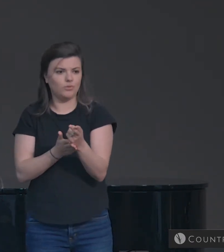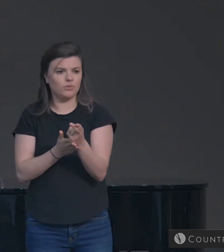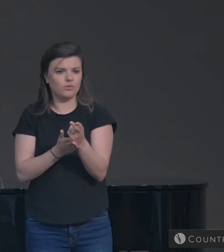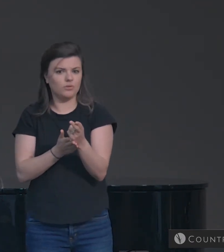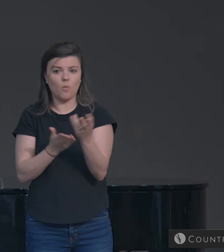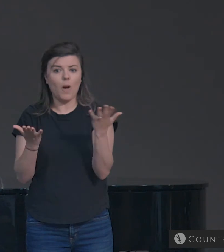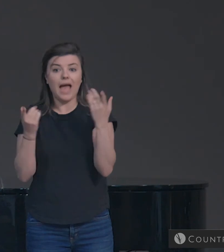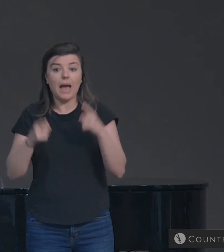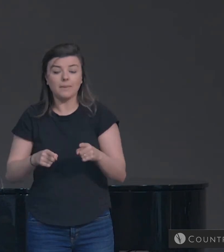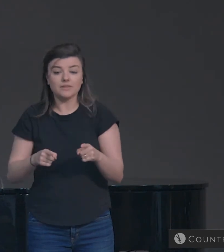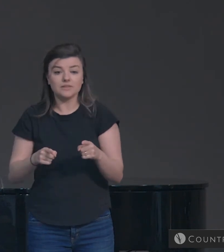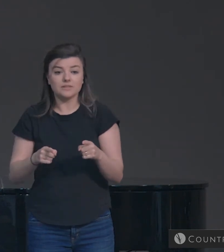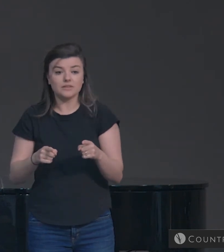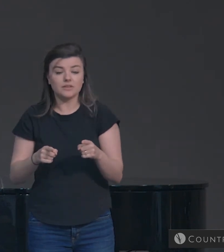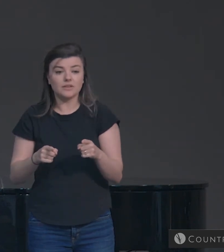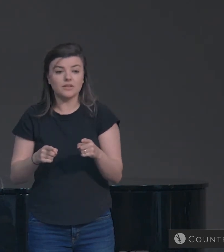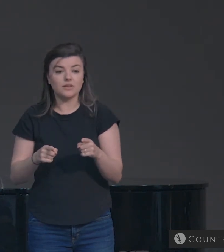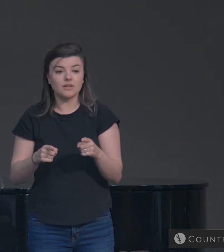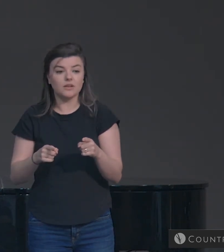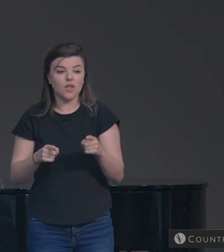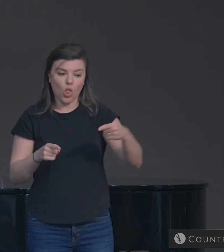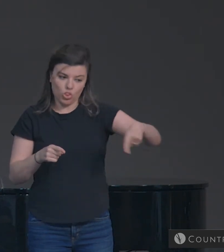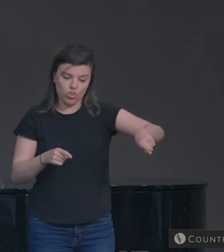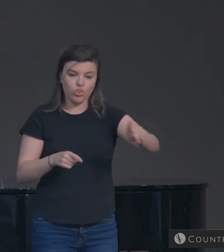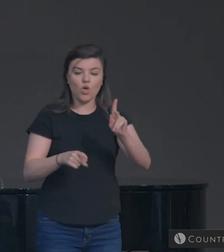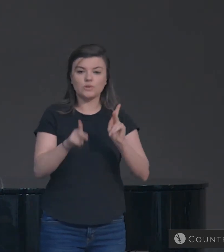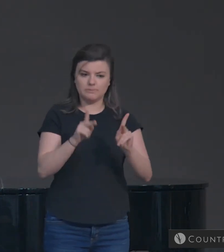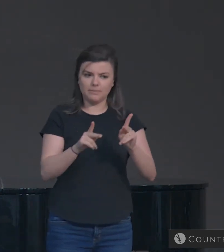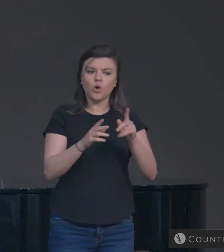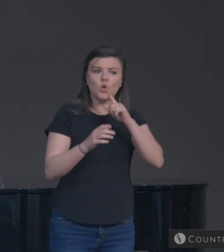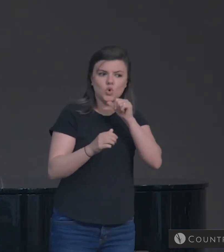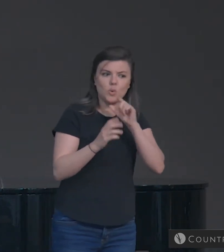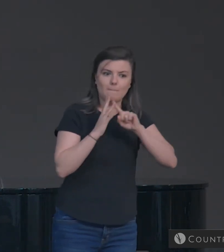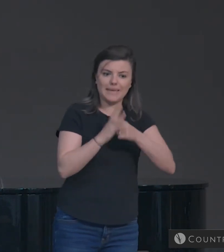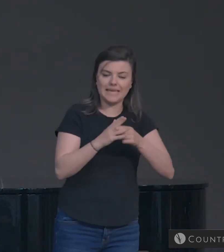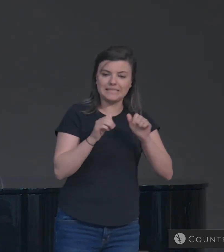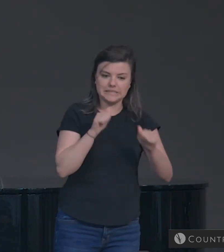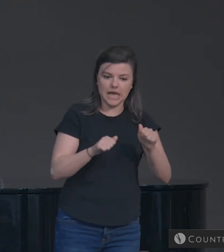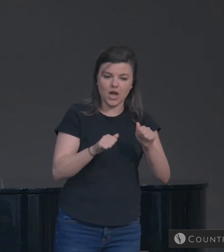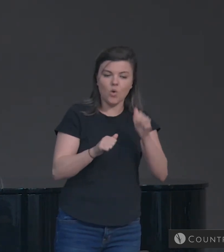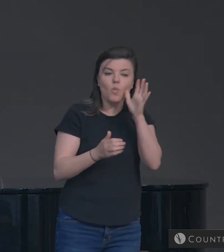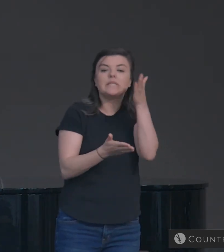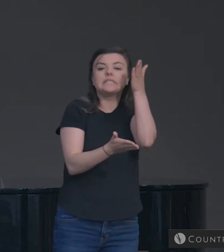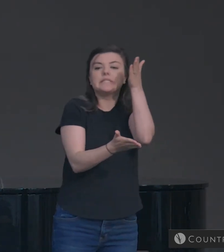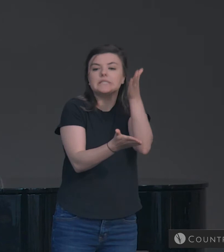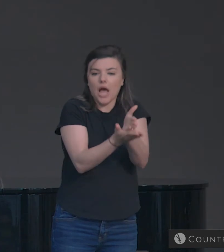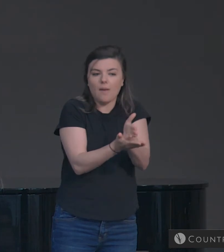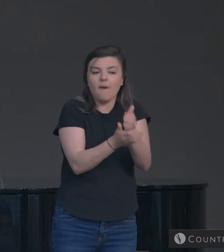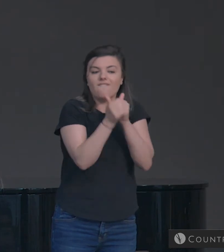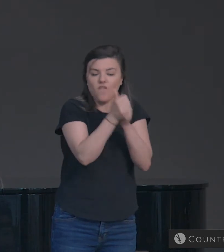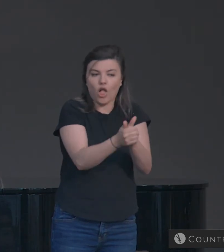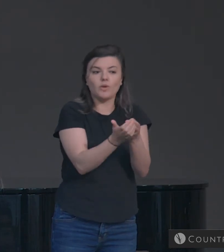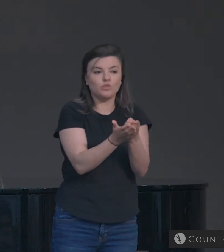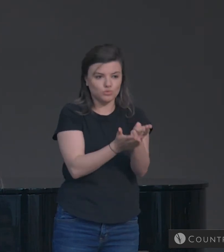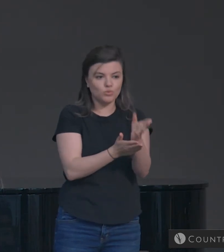those that are pulled away and those who begin doubting will stop living by the truth.